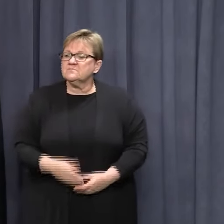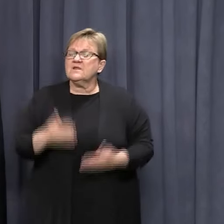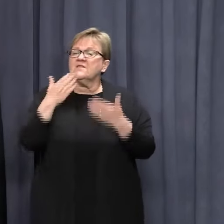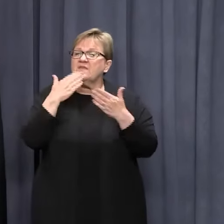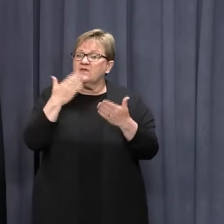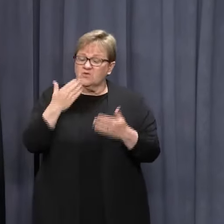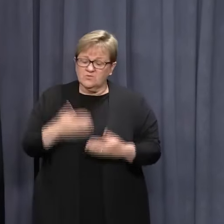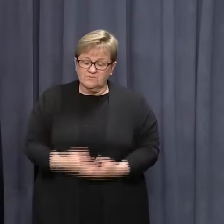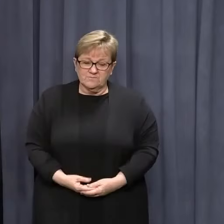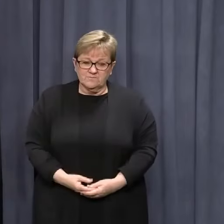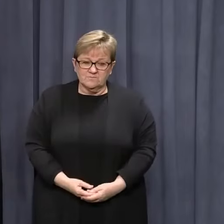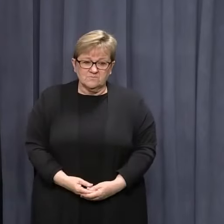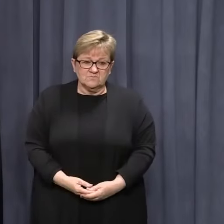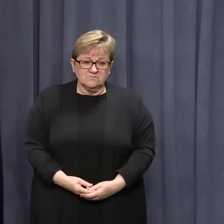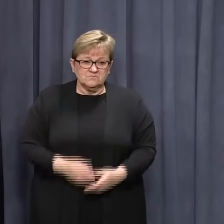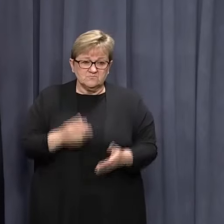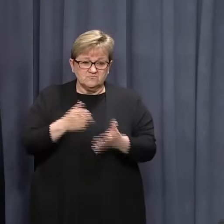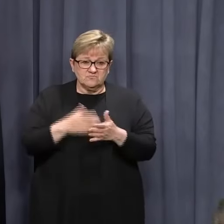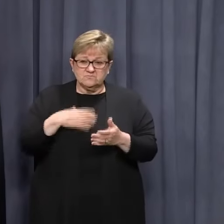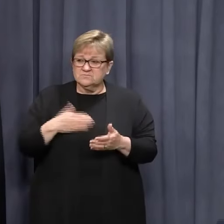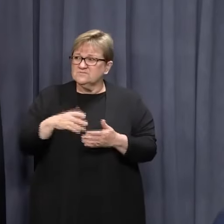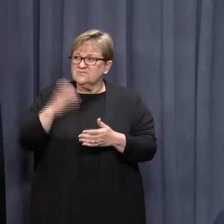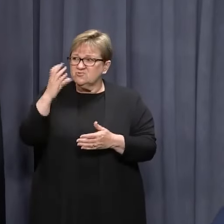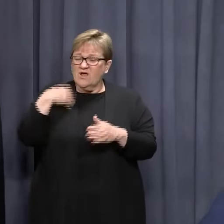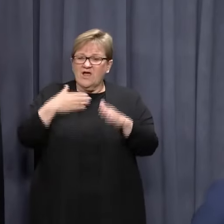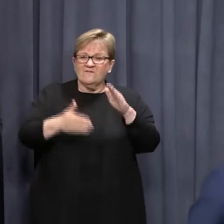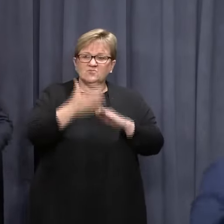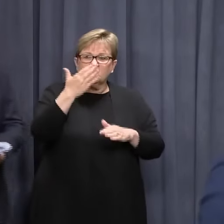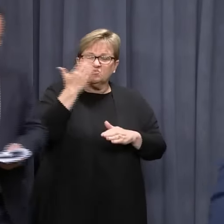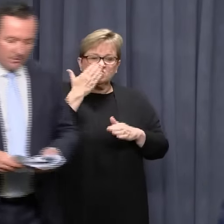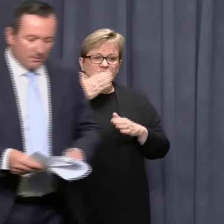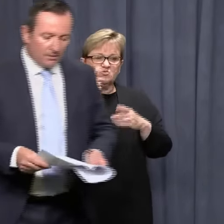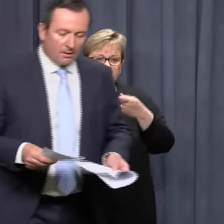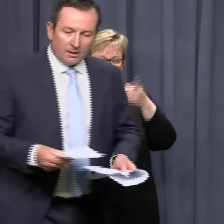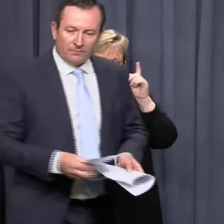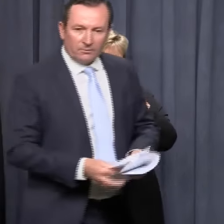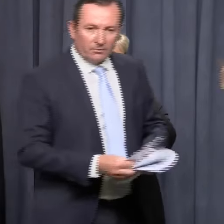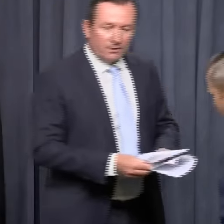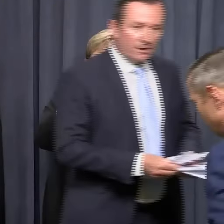Thank you very much. Do you want to add anything, Roger? I'm sorry, have to go to a school graduation.